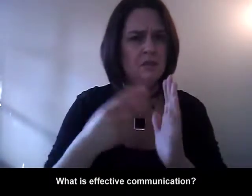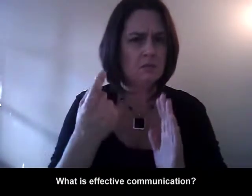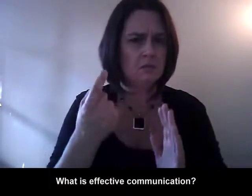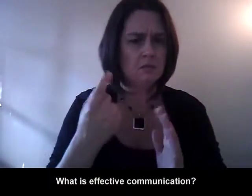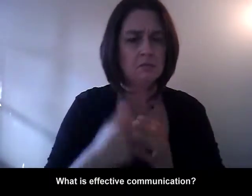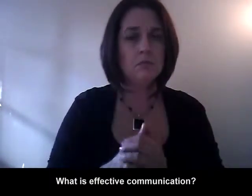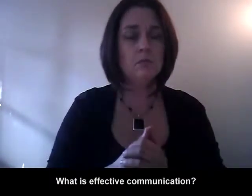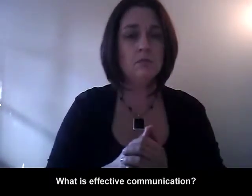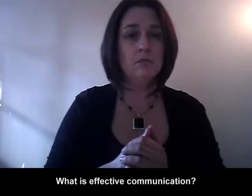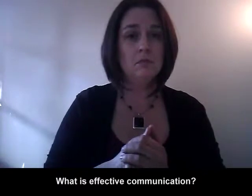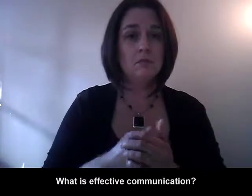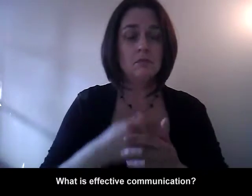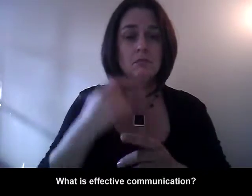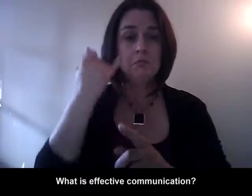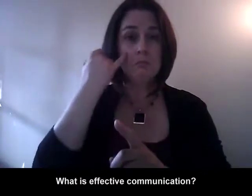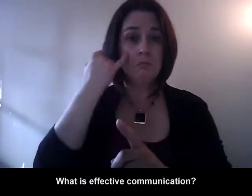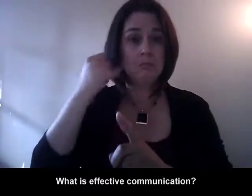What is effective communication?